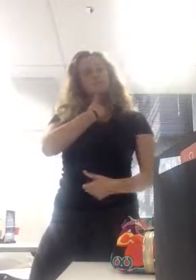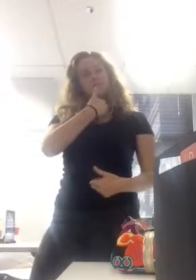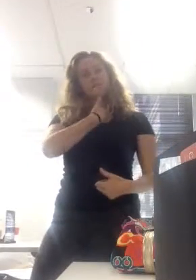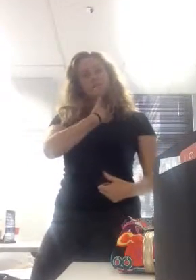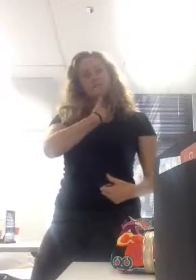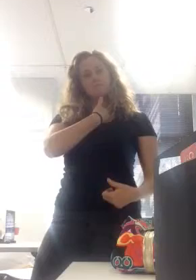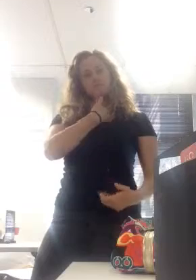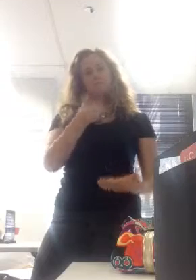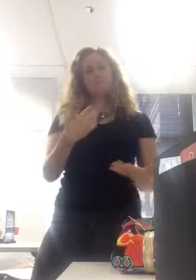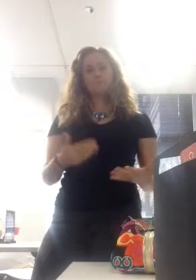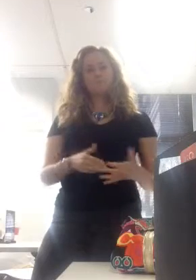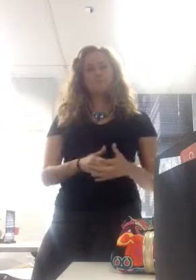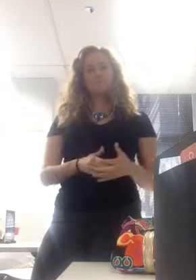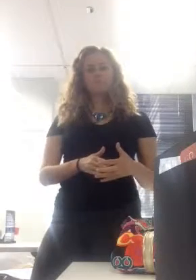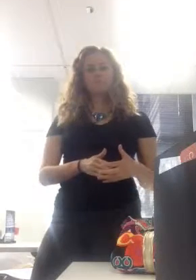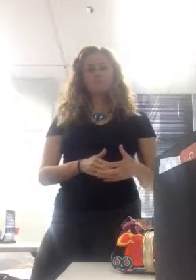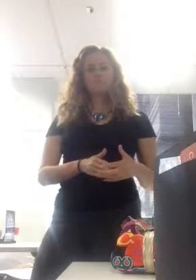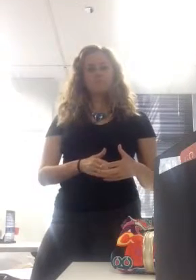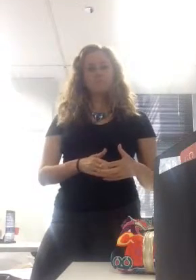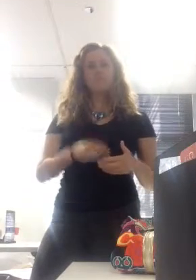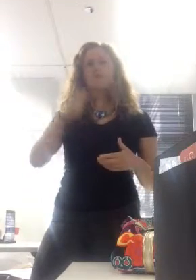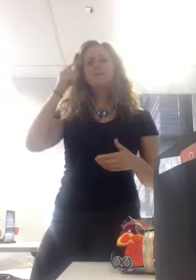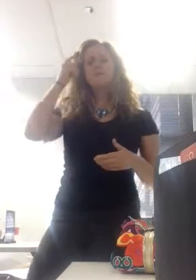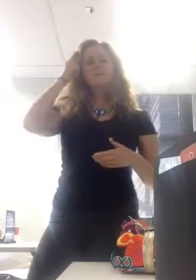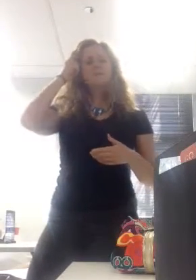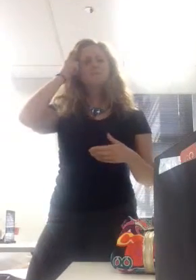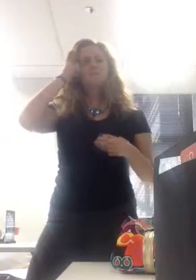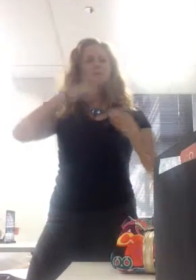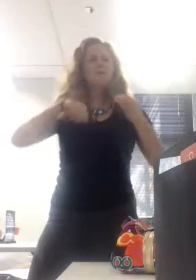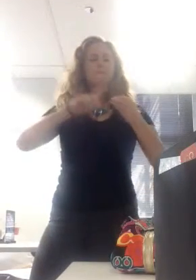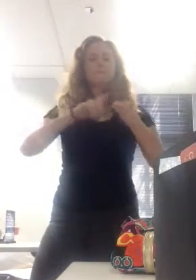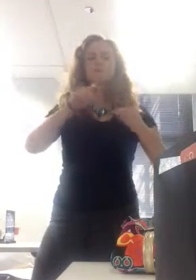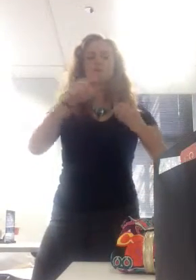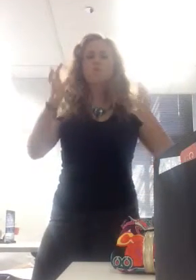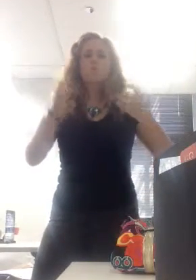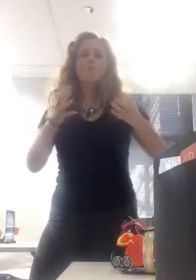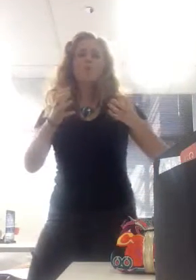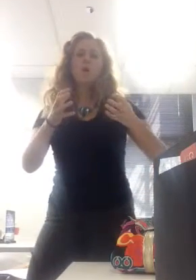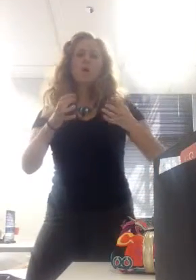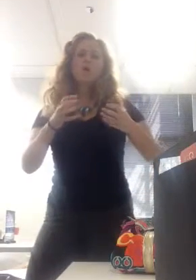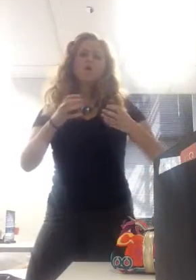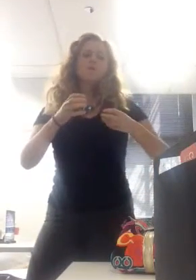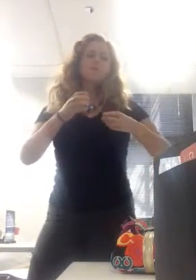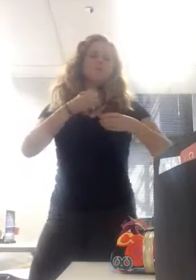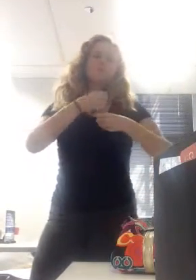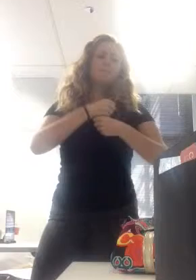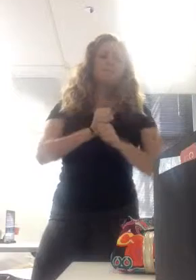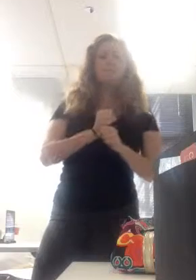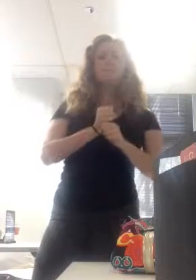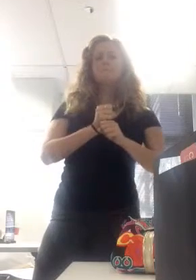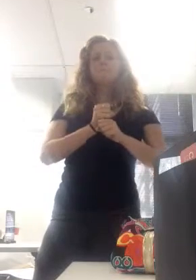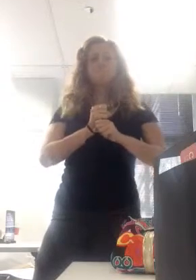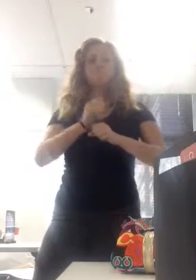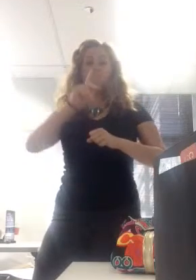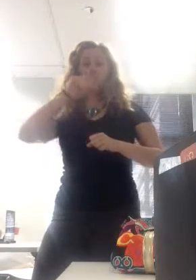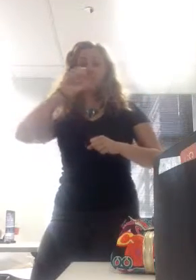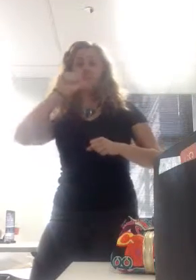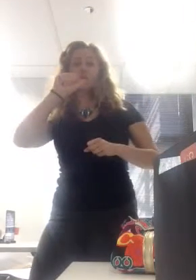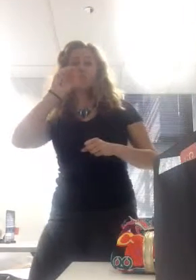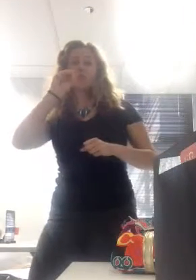manufacture stuff. You want to manufacture toys. You want have a big toy business. And let's say the toys that you make are really popular. You can